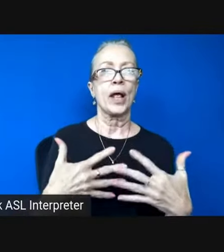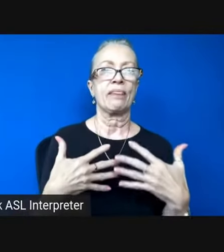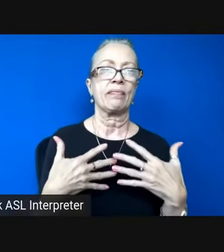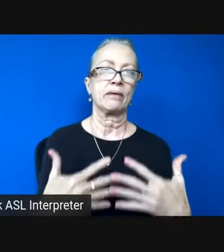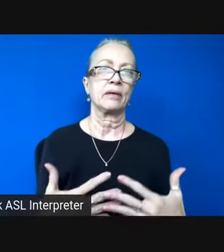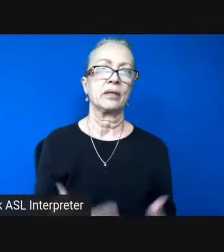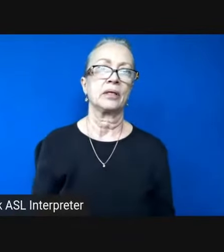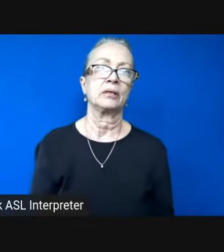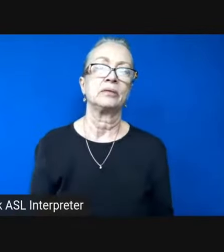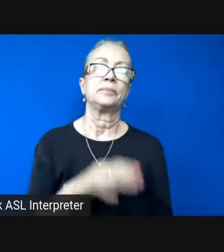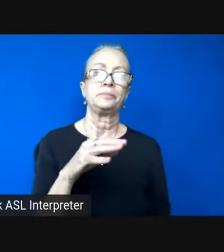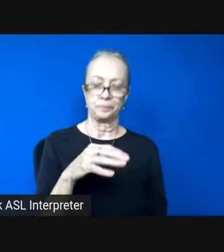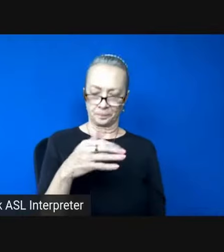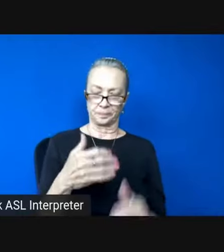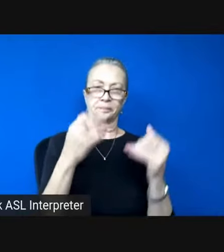vecters